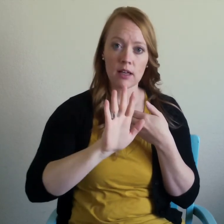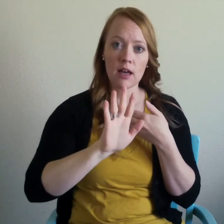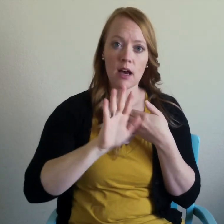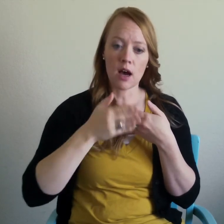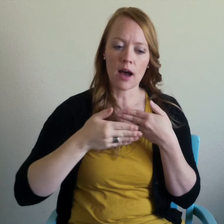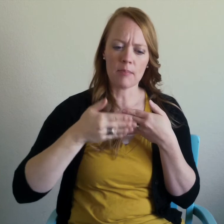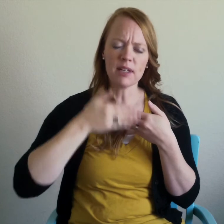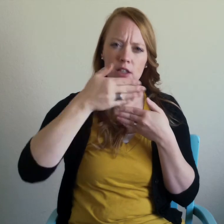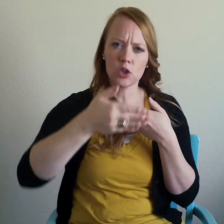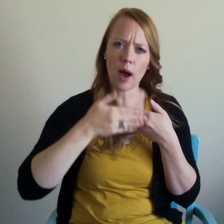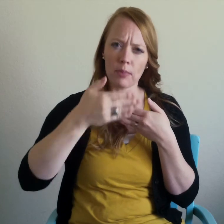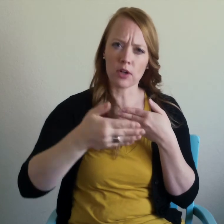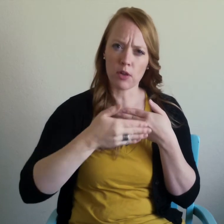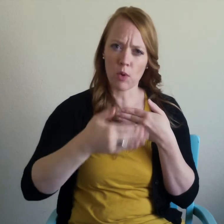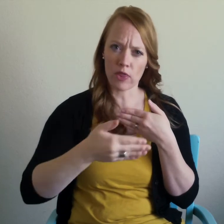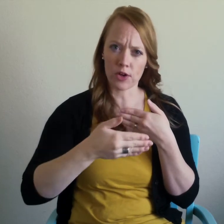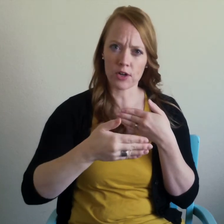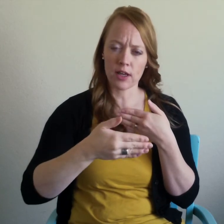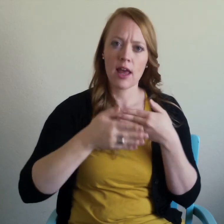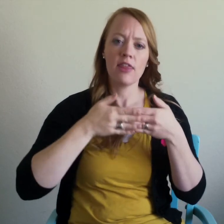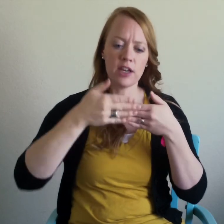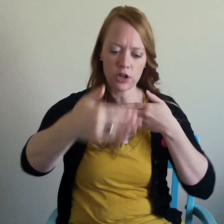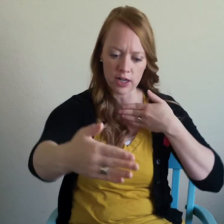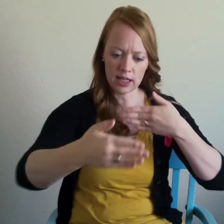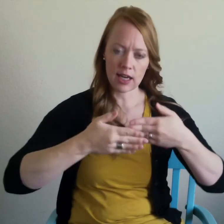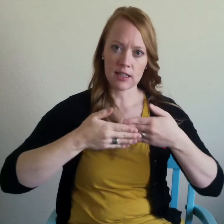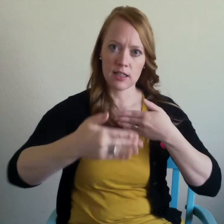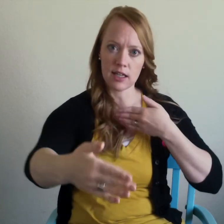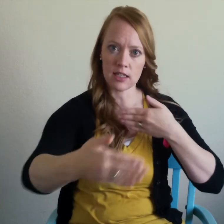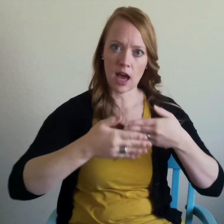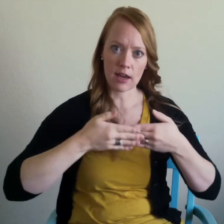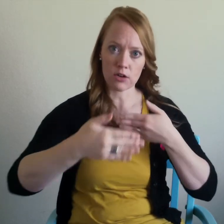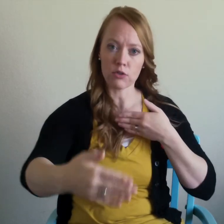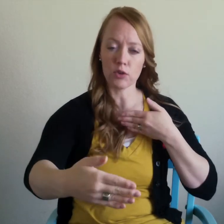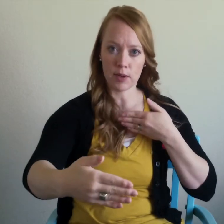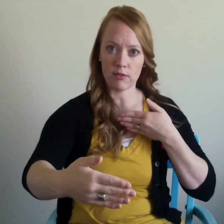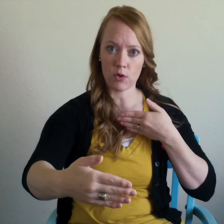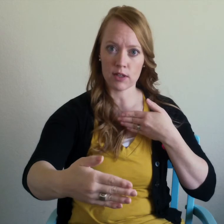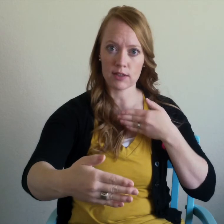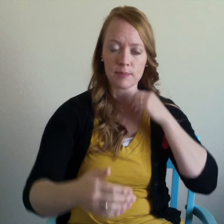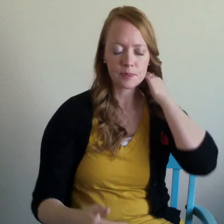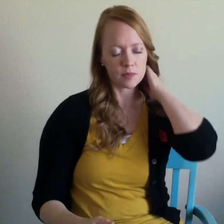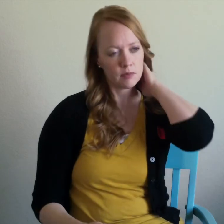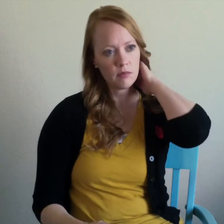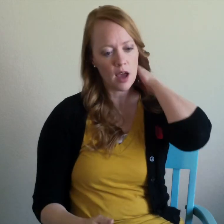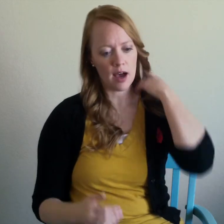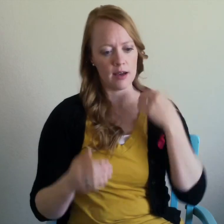uh middle to upper one third then you're going to get the entire group in focus um